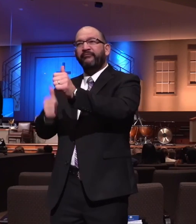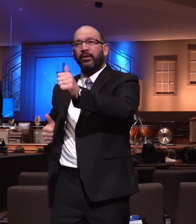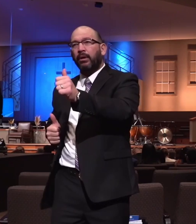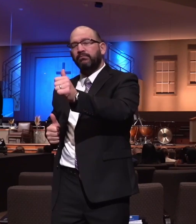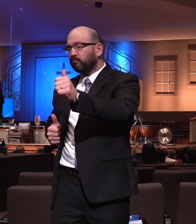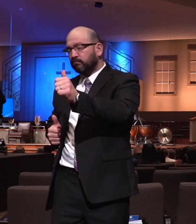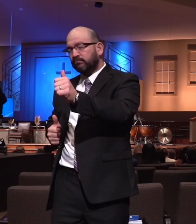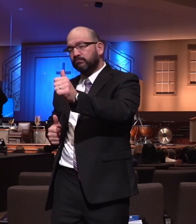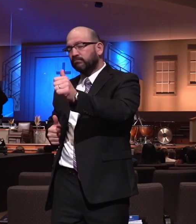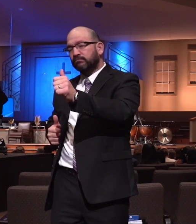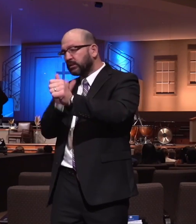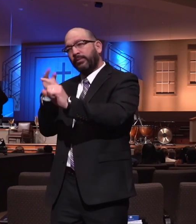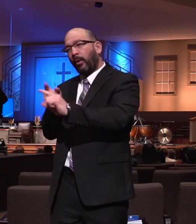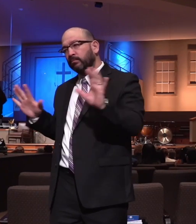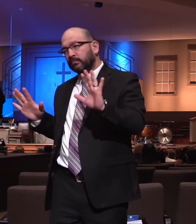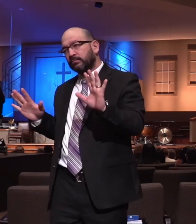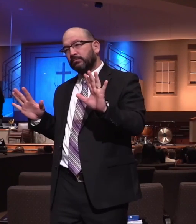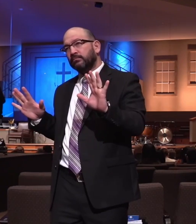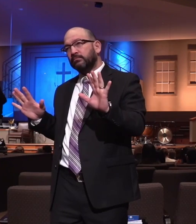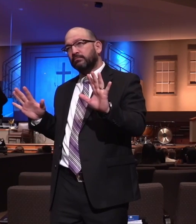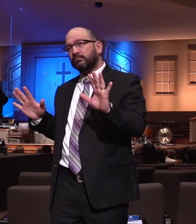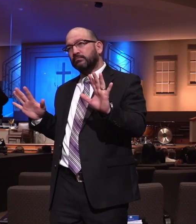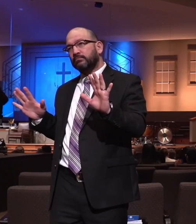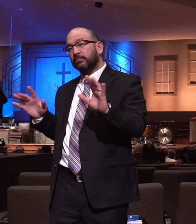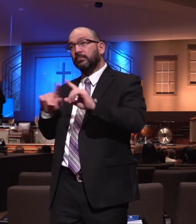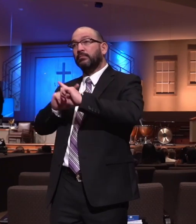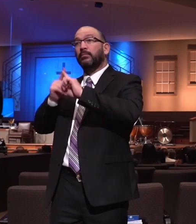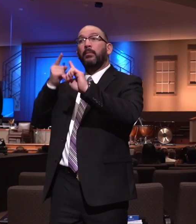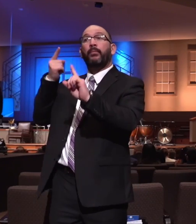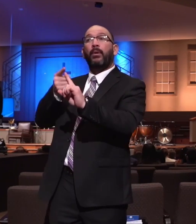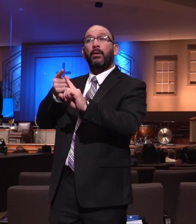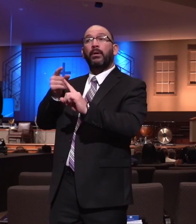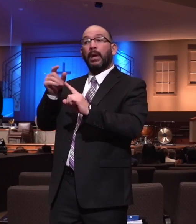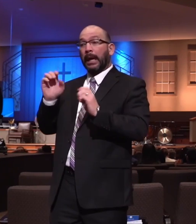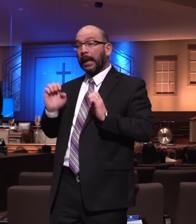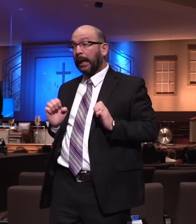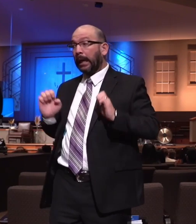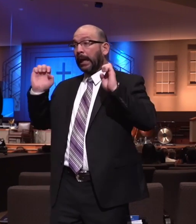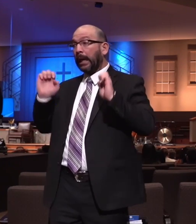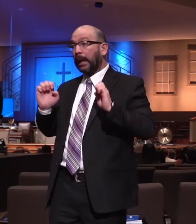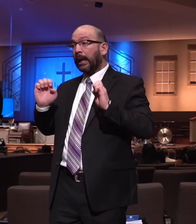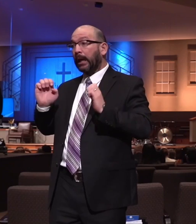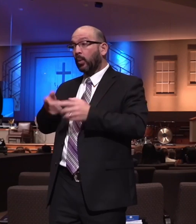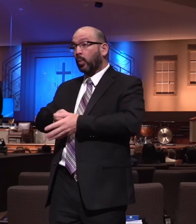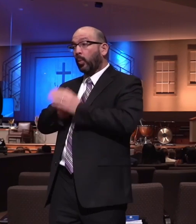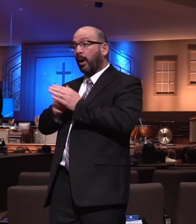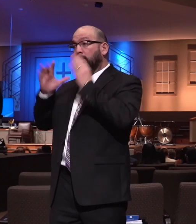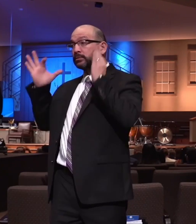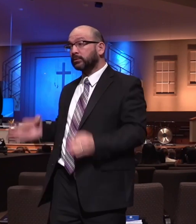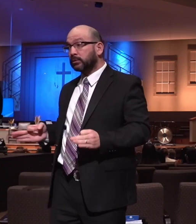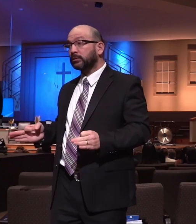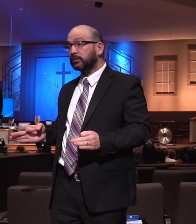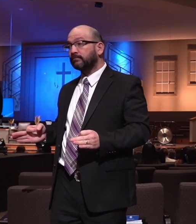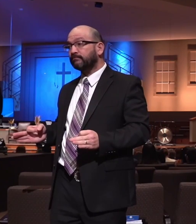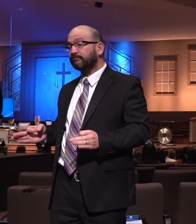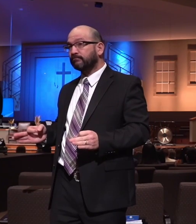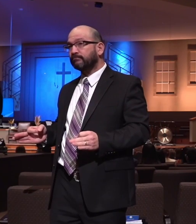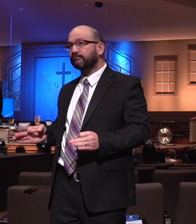That's not what I'm saying at all. But what I'm saying is just as exercise is a decision, then you must be disciplined to walk